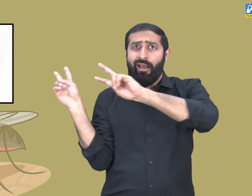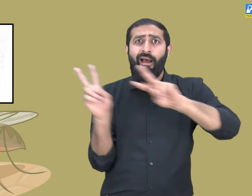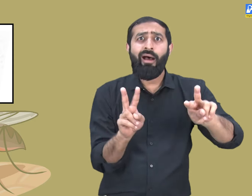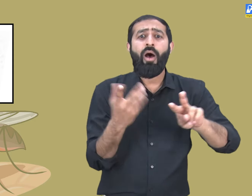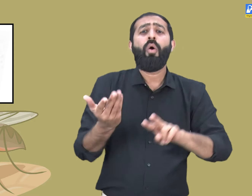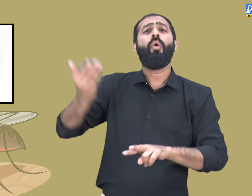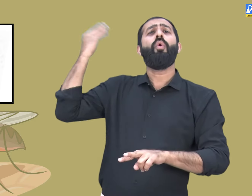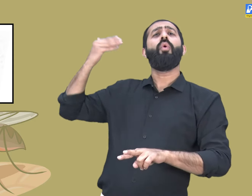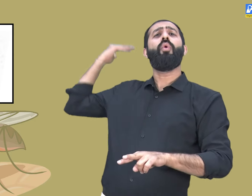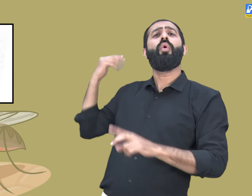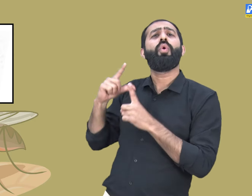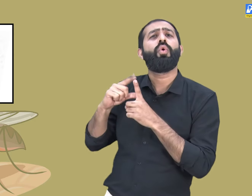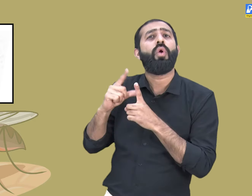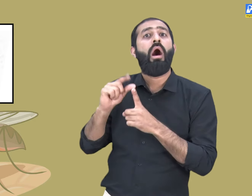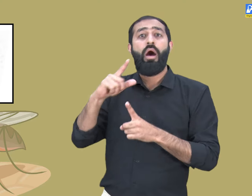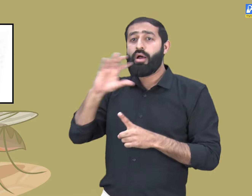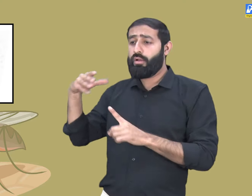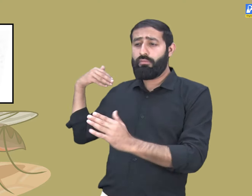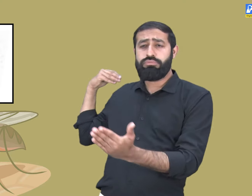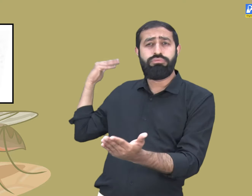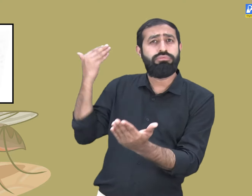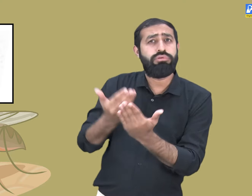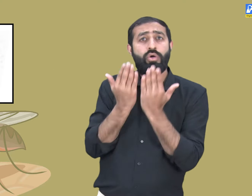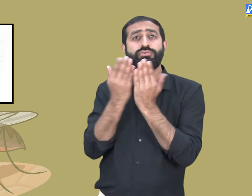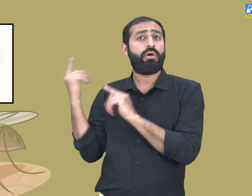He had been absent for many days.